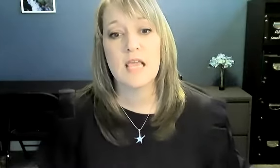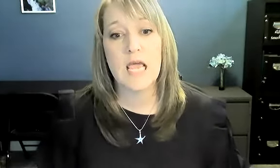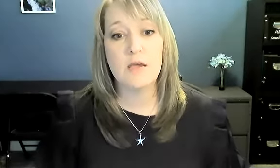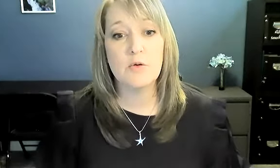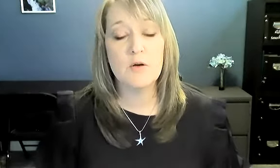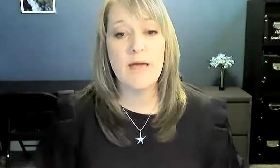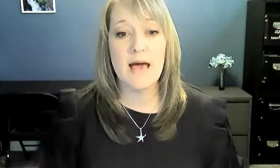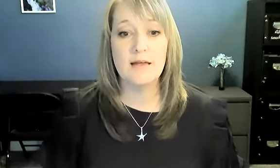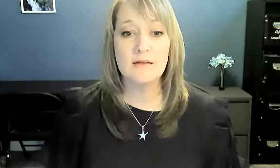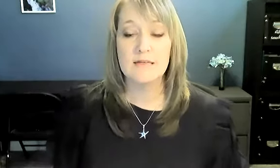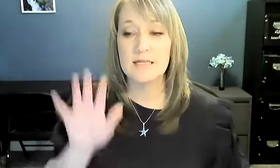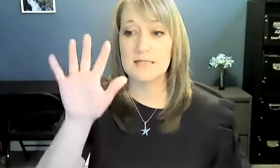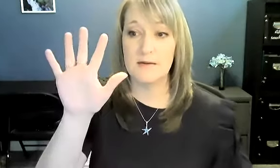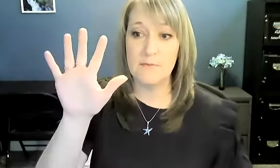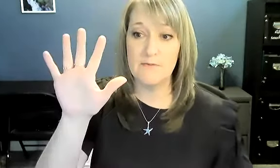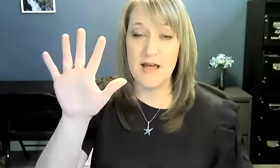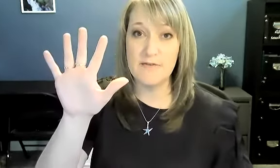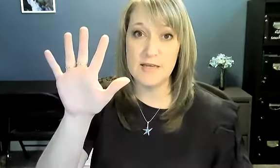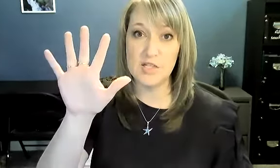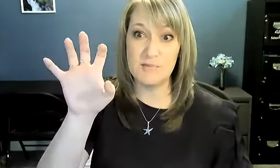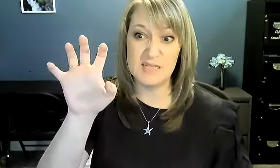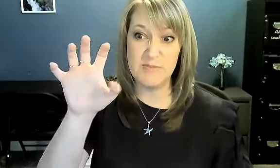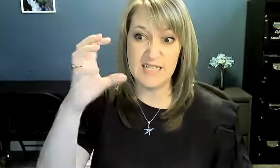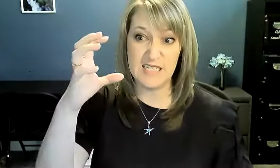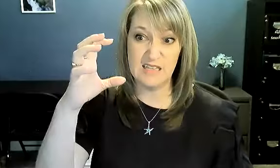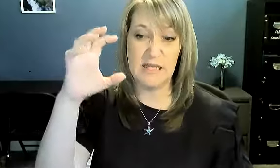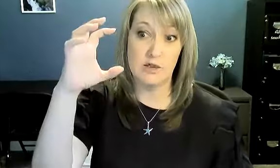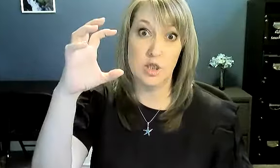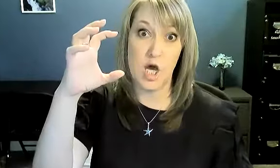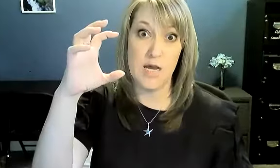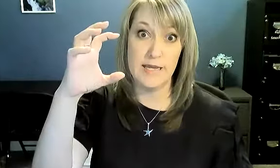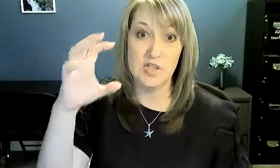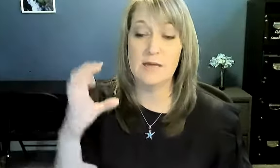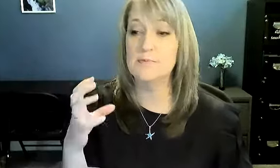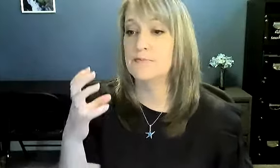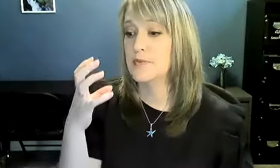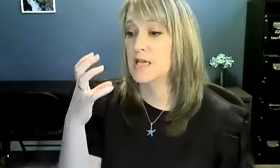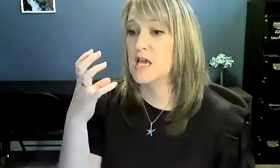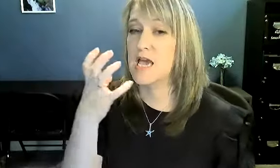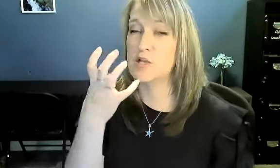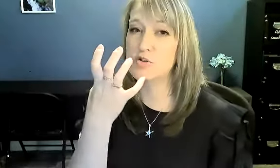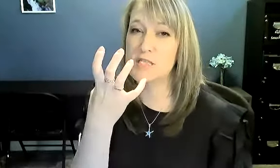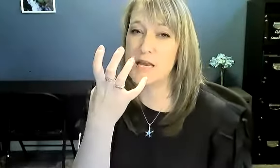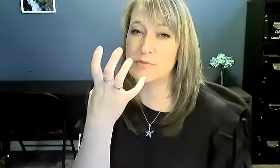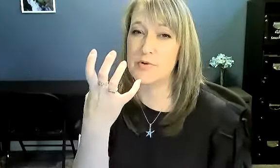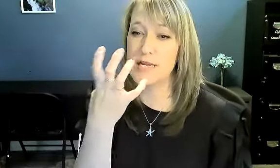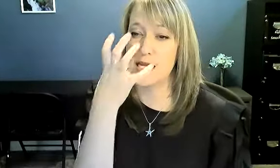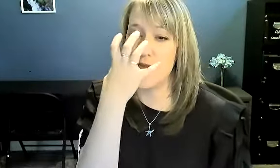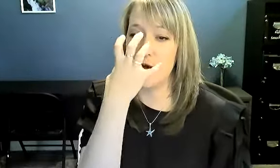Angry or mad is a five handshape that's bent again, like a claw handshape. And you just kind of bring it out